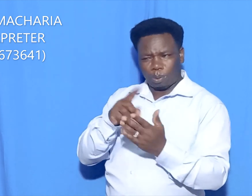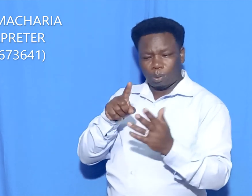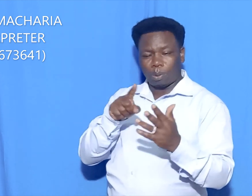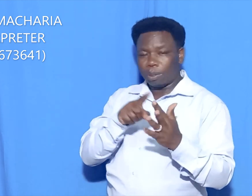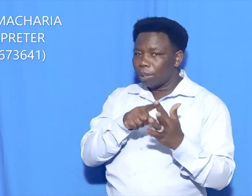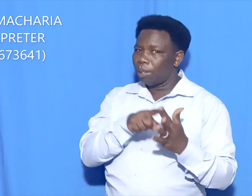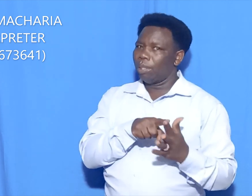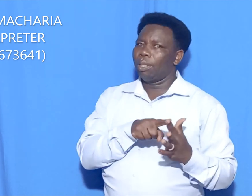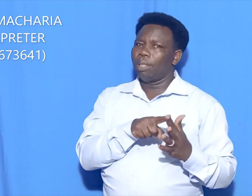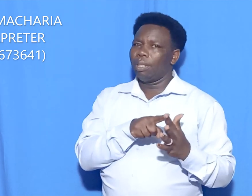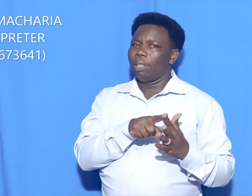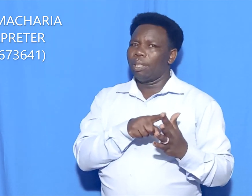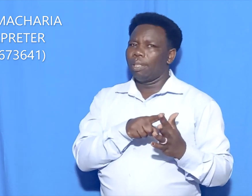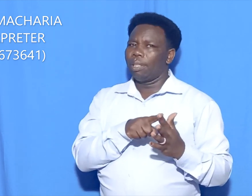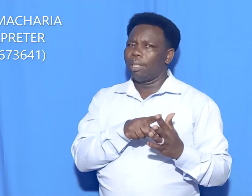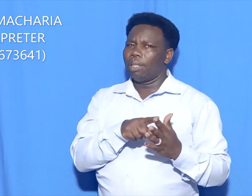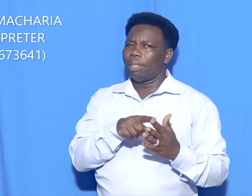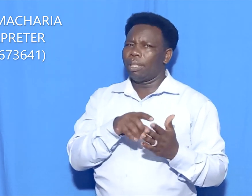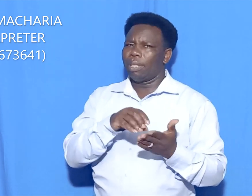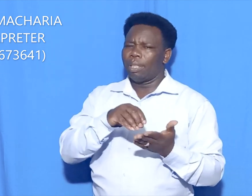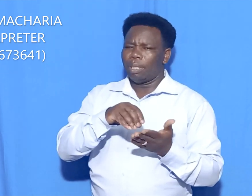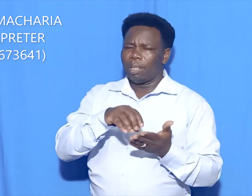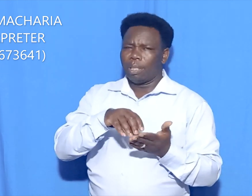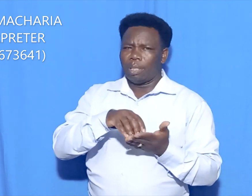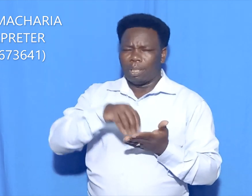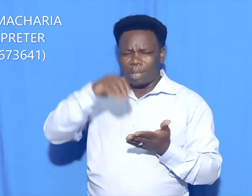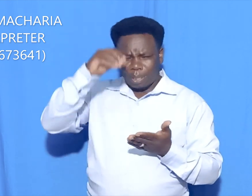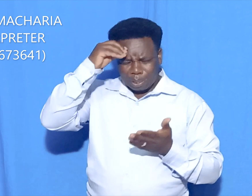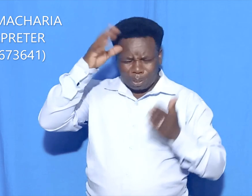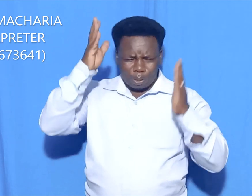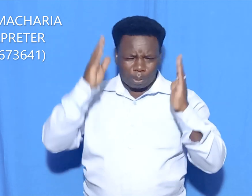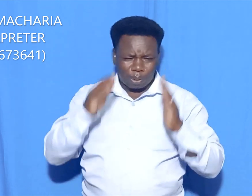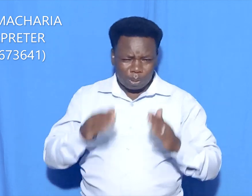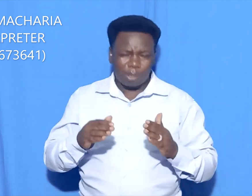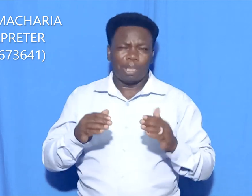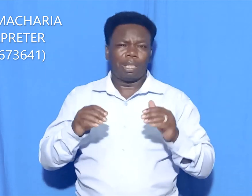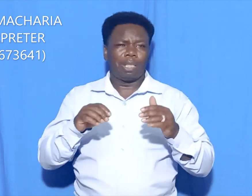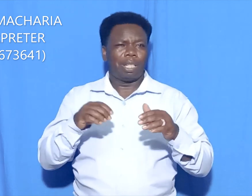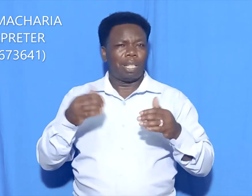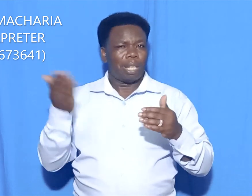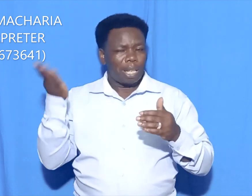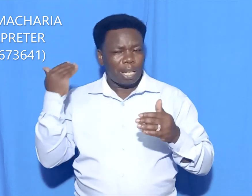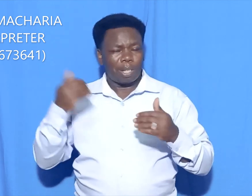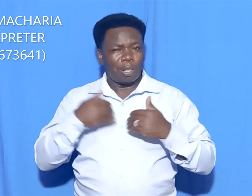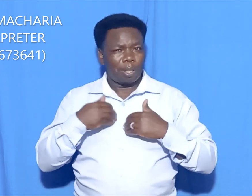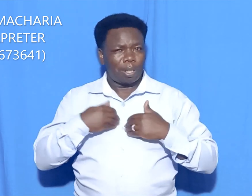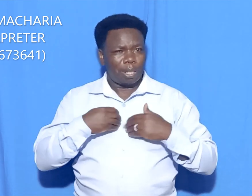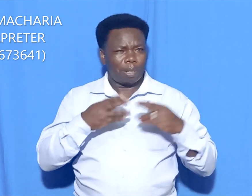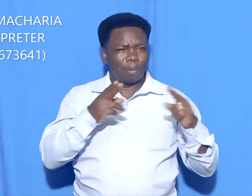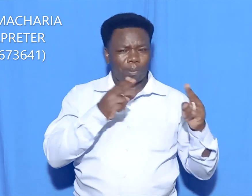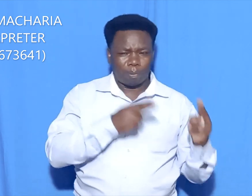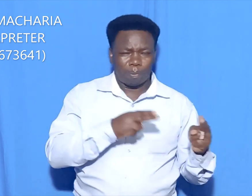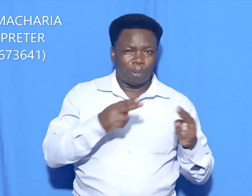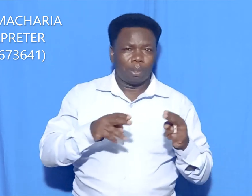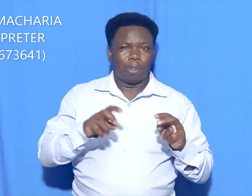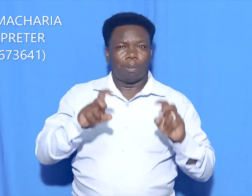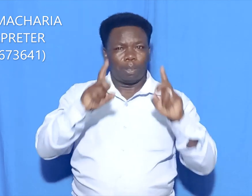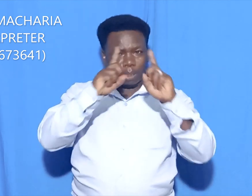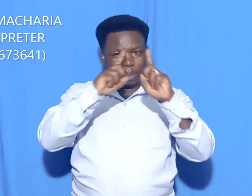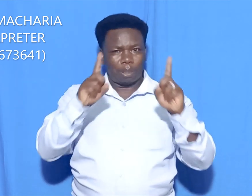The student has set for a regular examination. 1. 2. 3. 5.